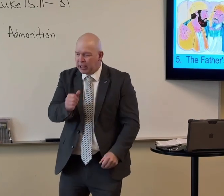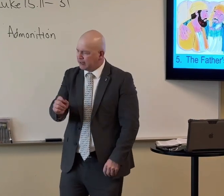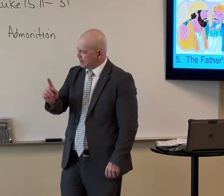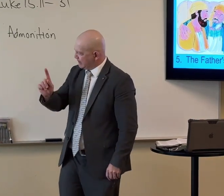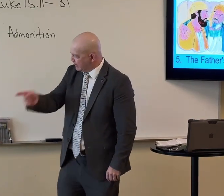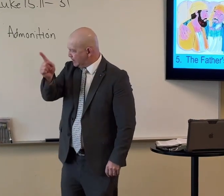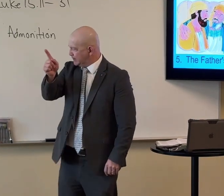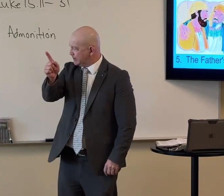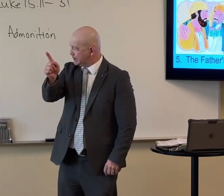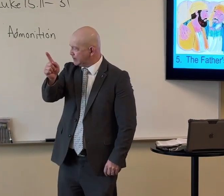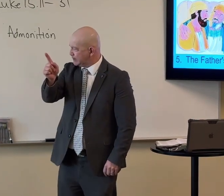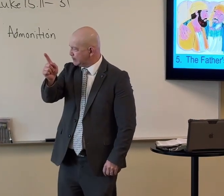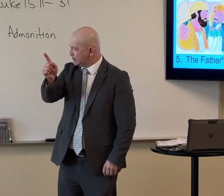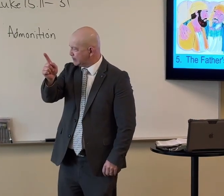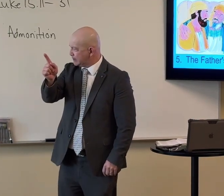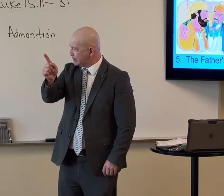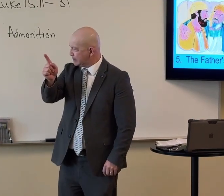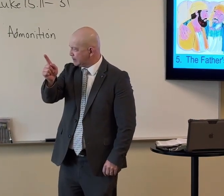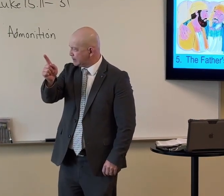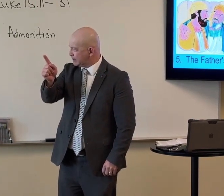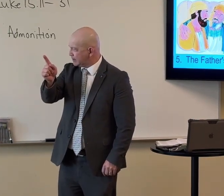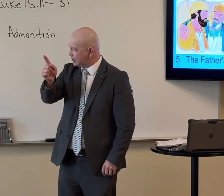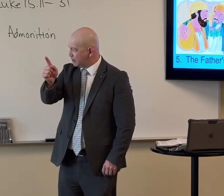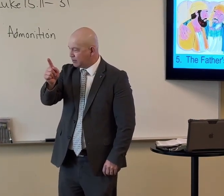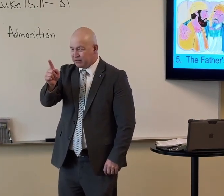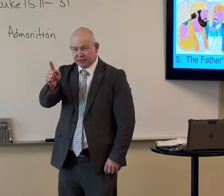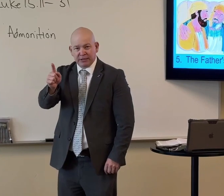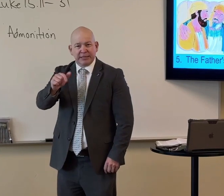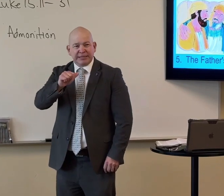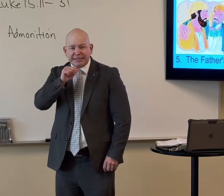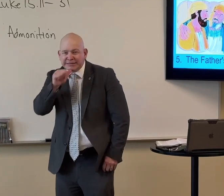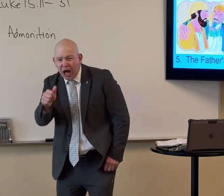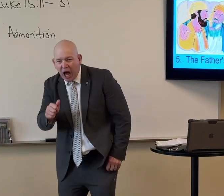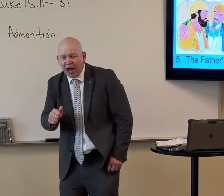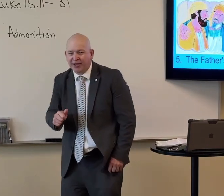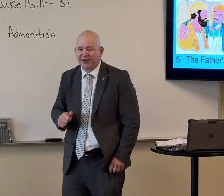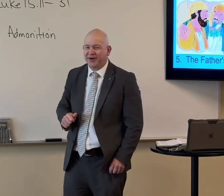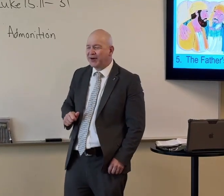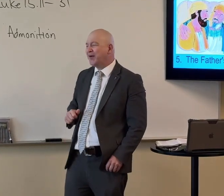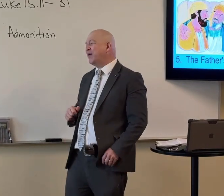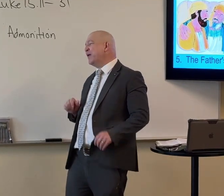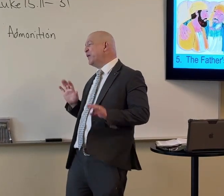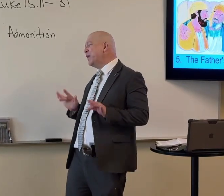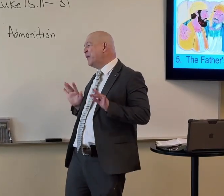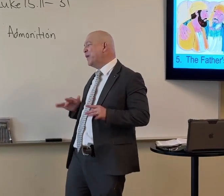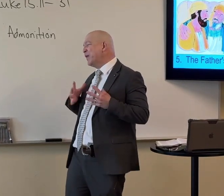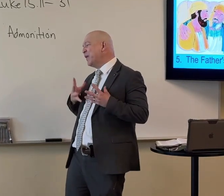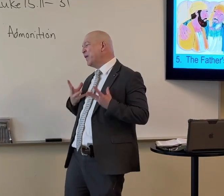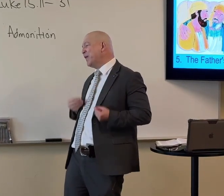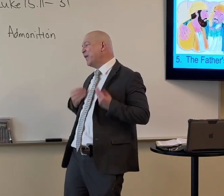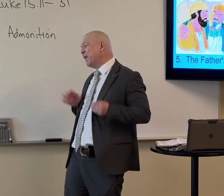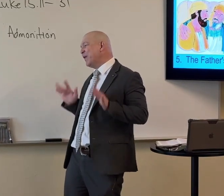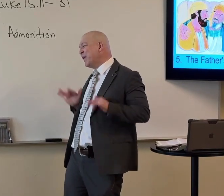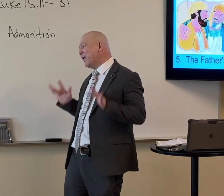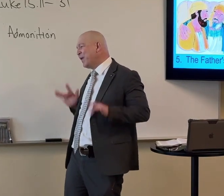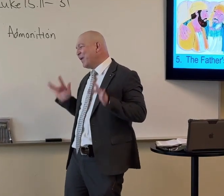not harsh and exacting, not, you know, weak and,